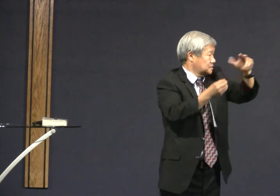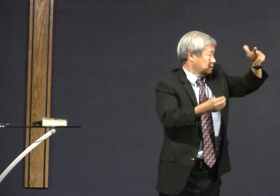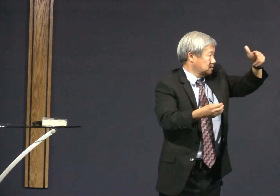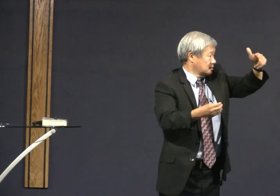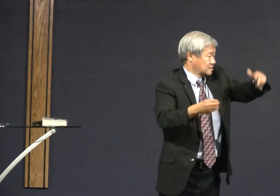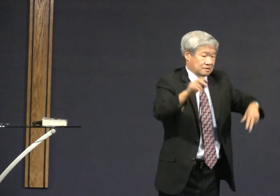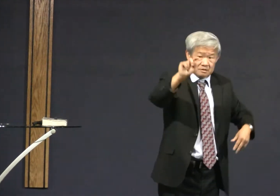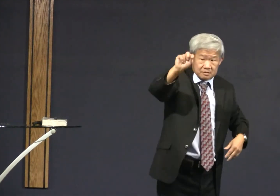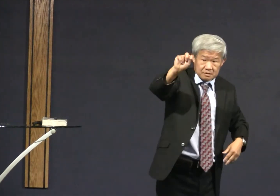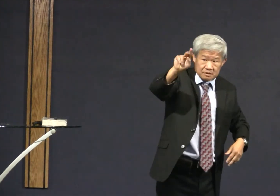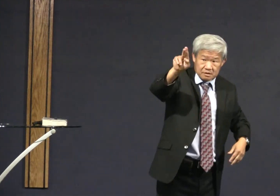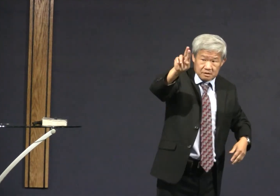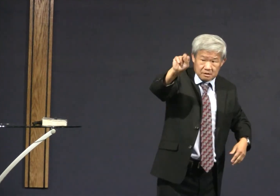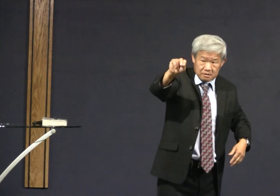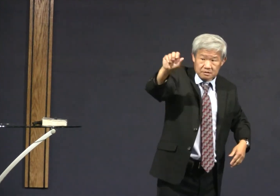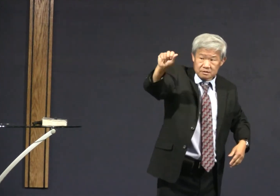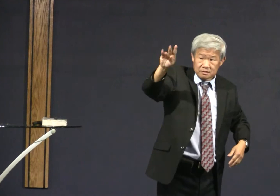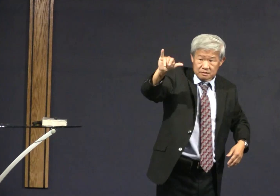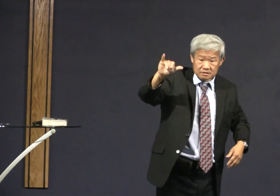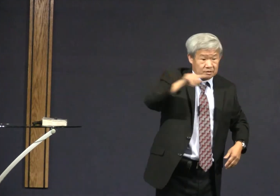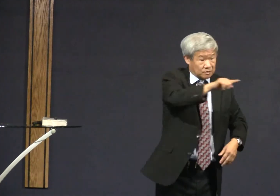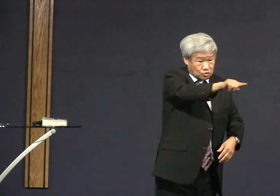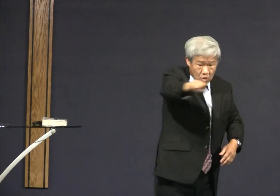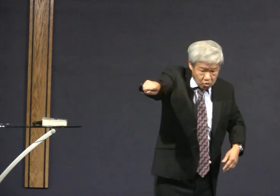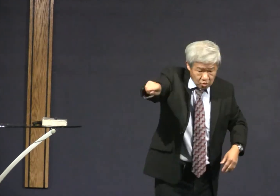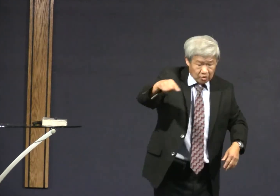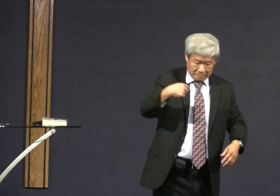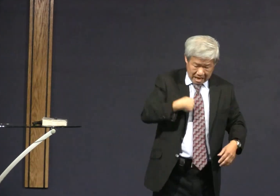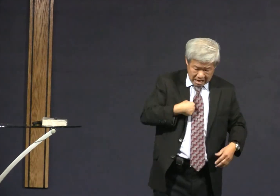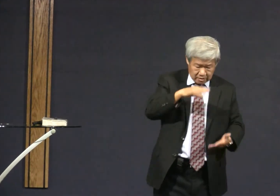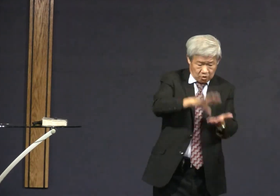third turn away from divination